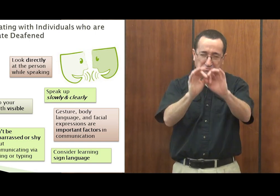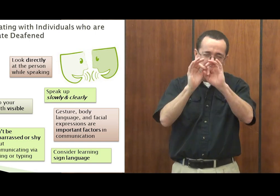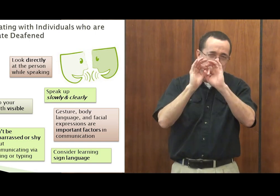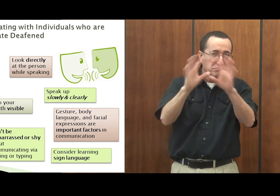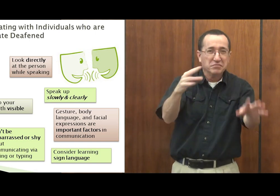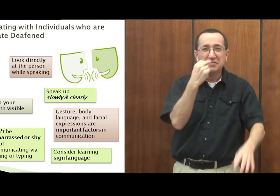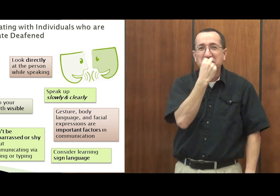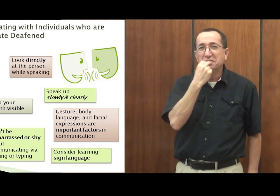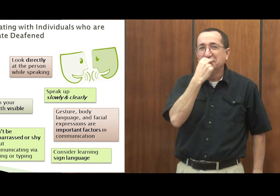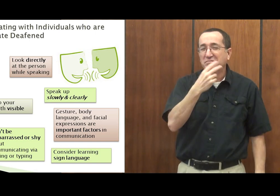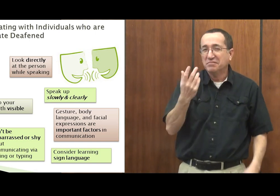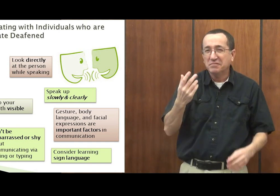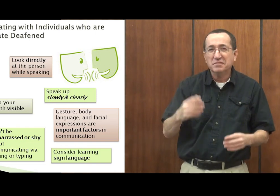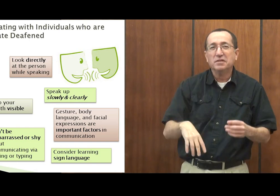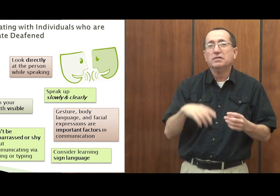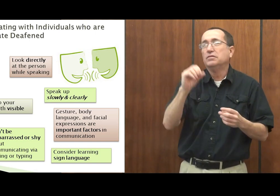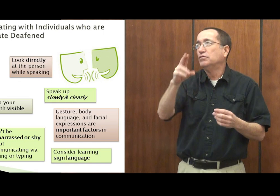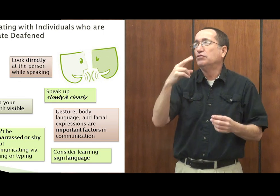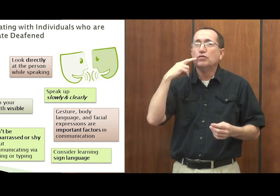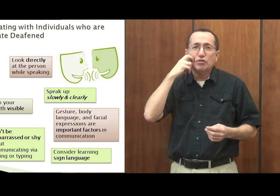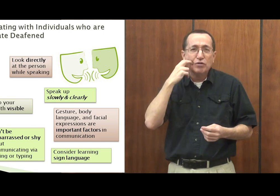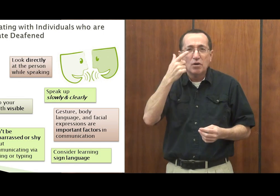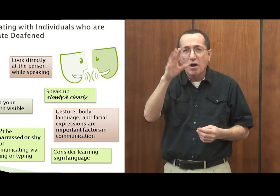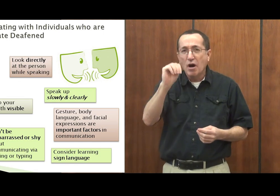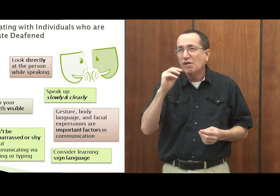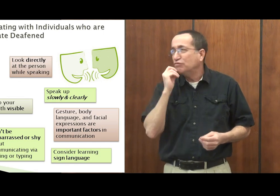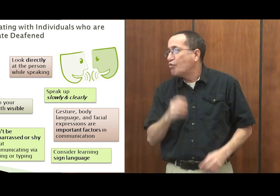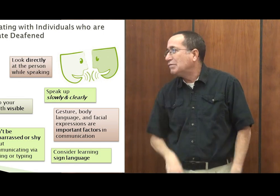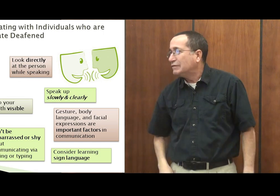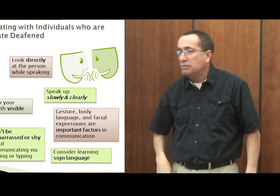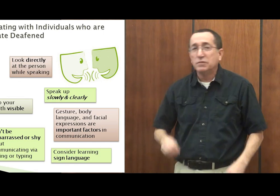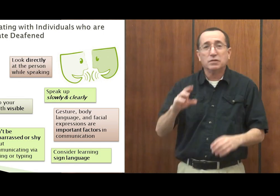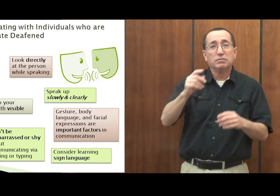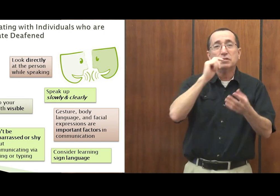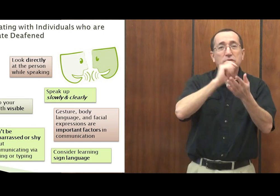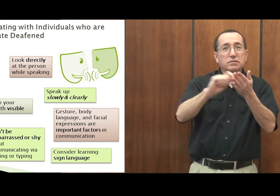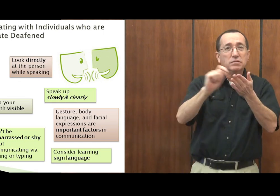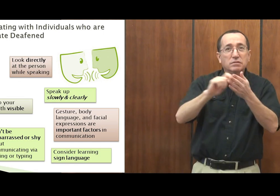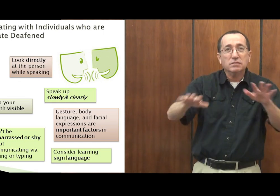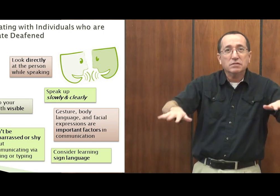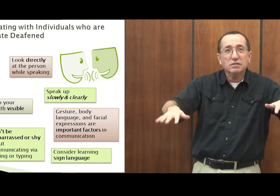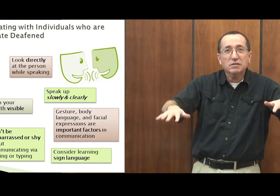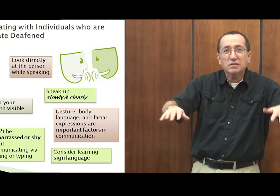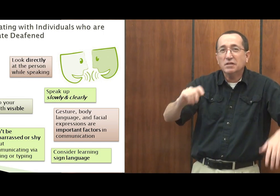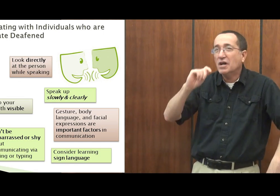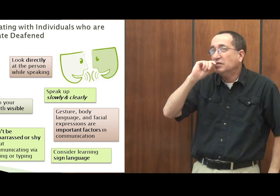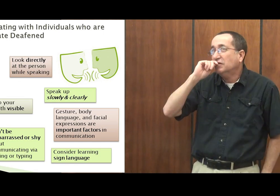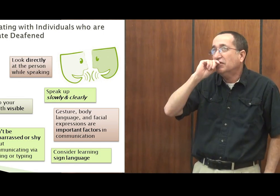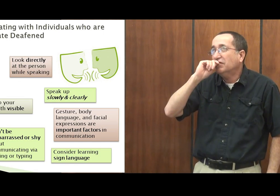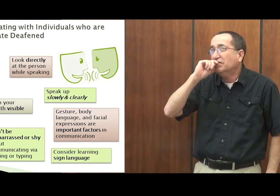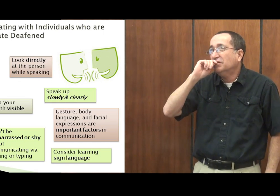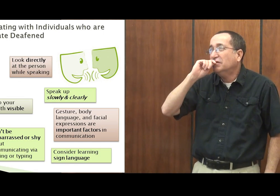you can't lip read that. If someone is chewing gum at the same time, it makes things